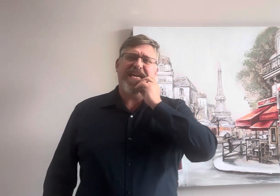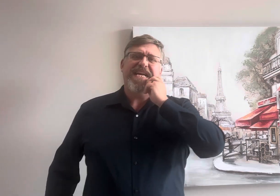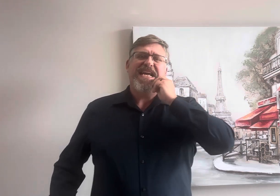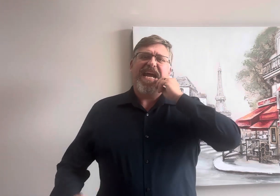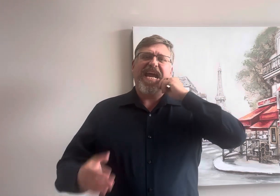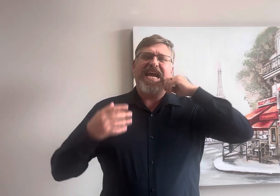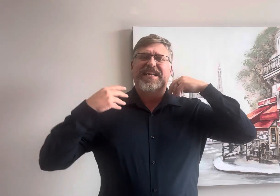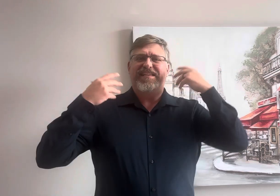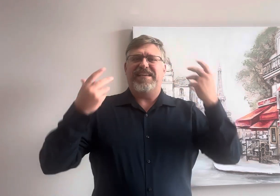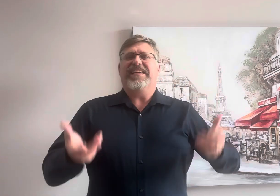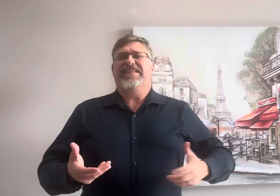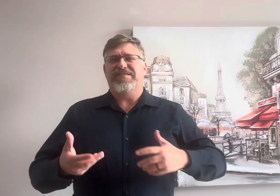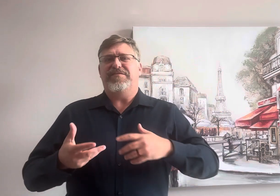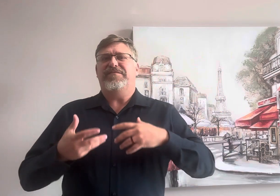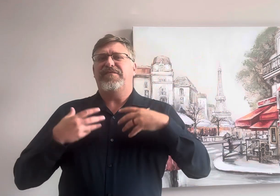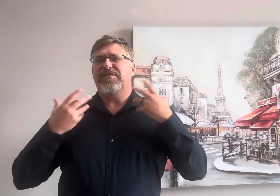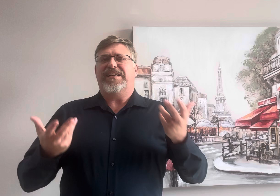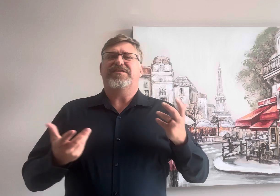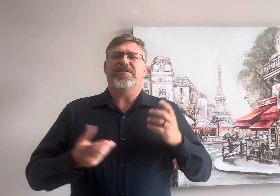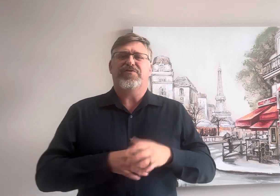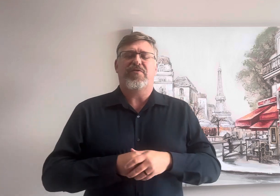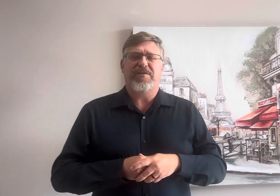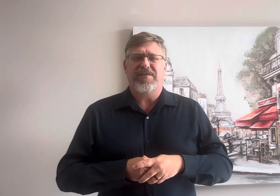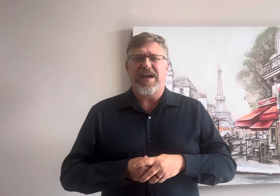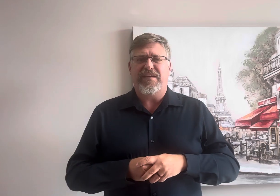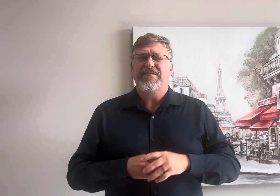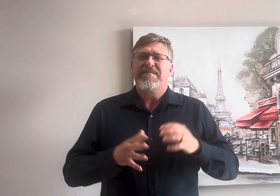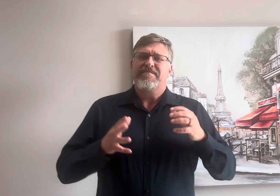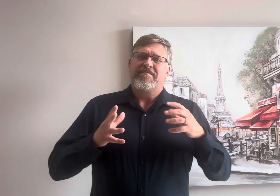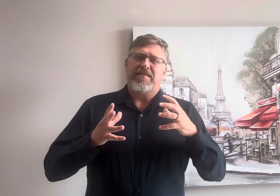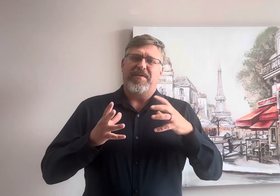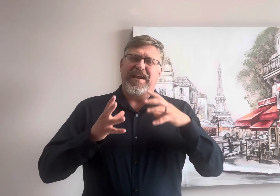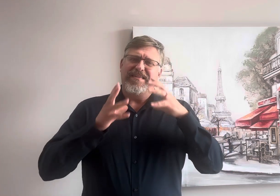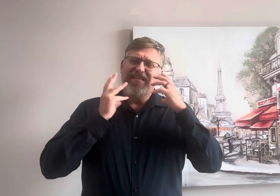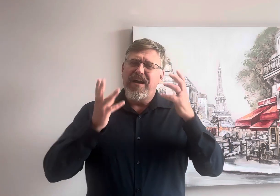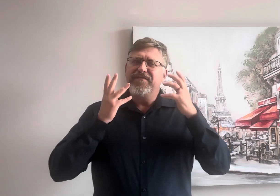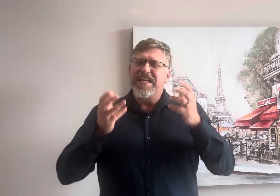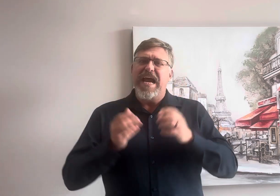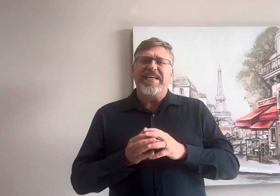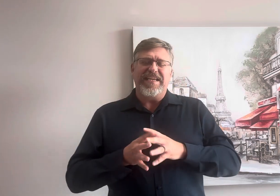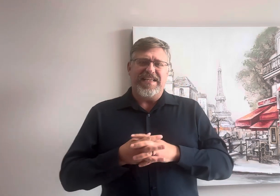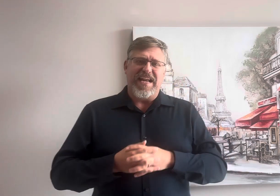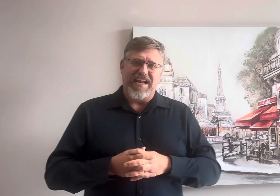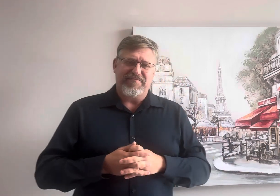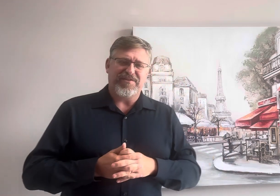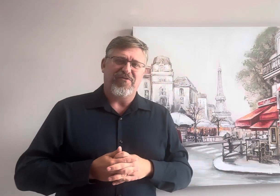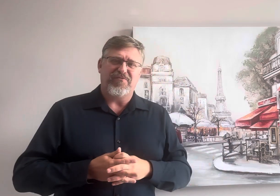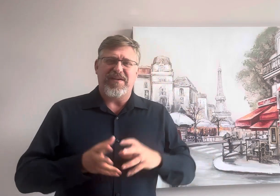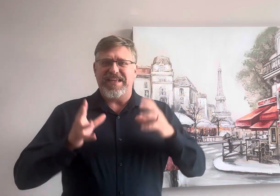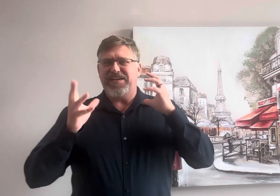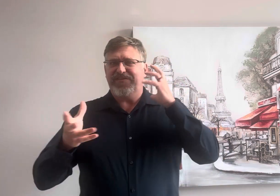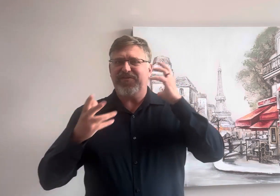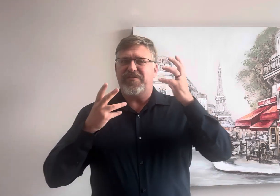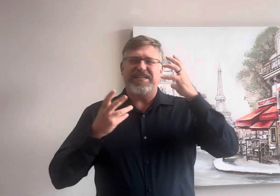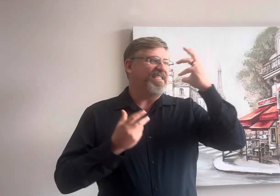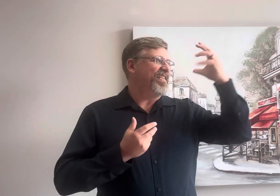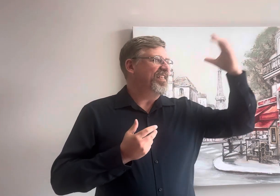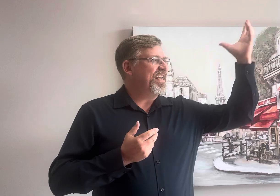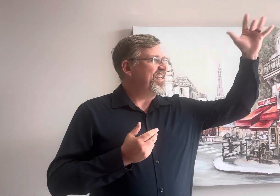and it can feel like it's destroying your life but i love the ending of that episode when they can sort of see like